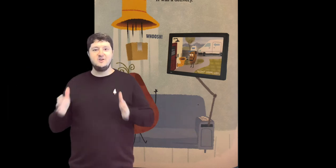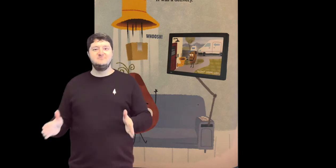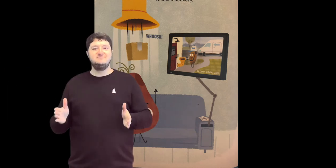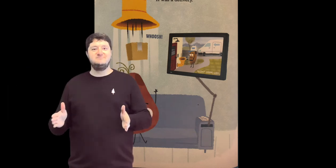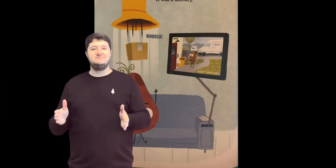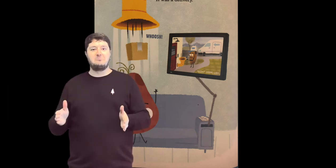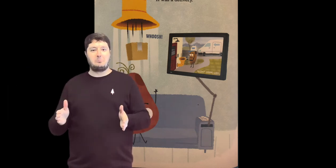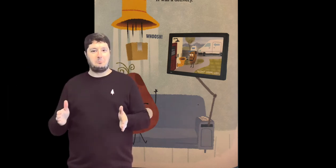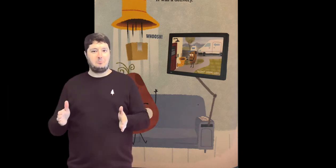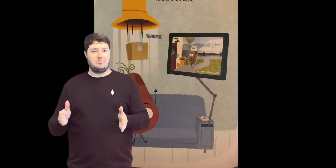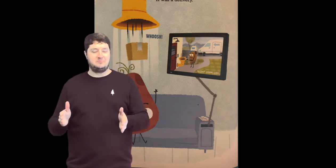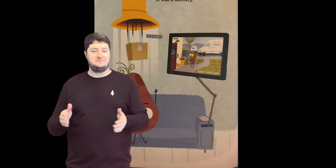Whoosh